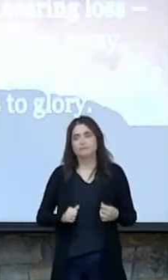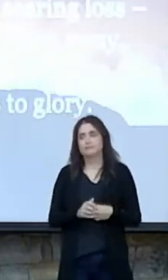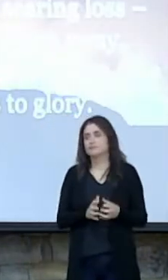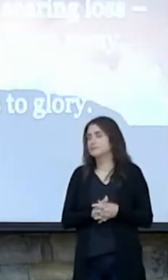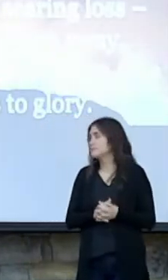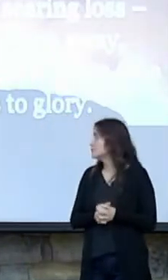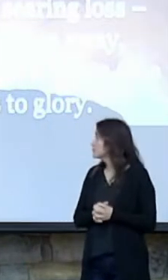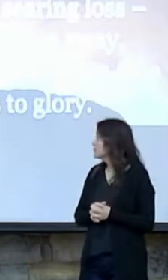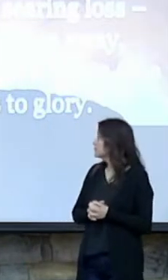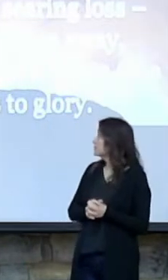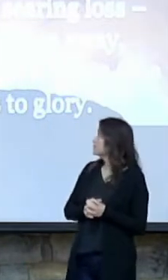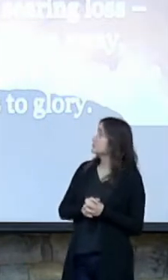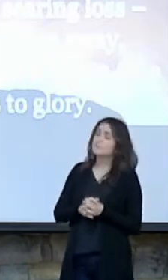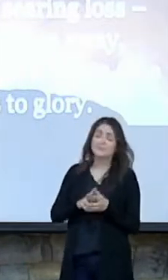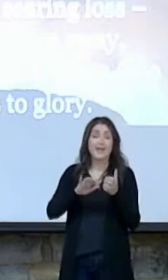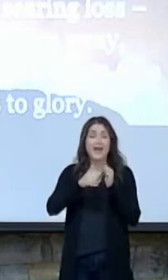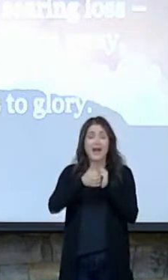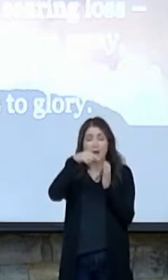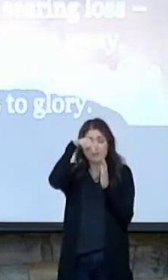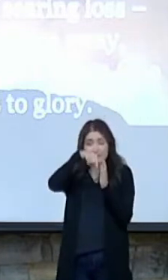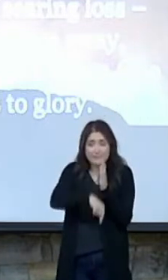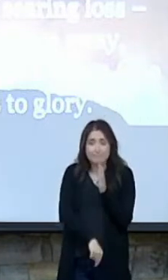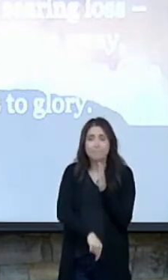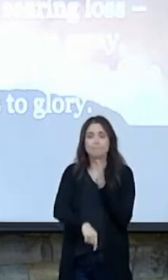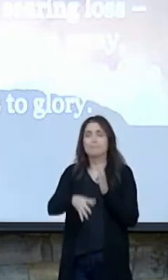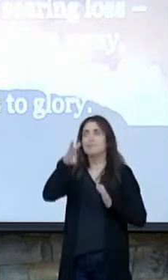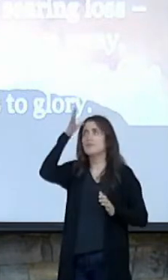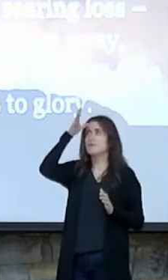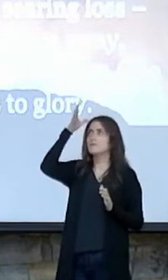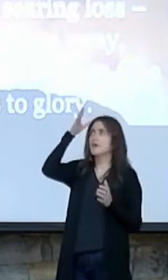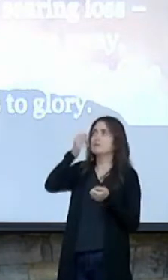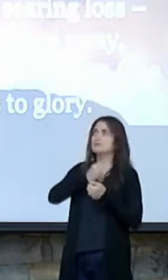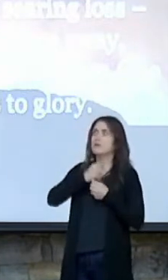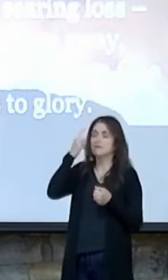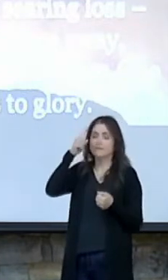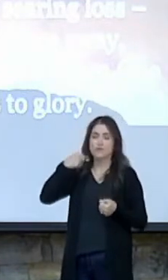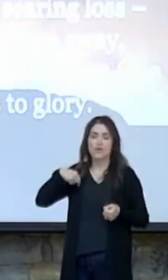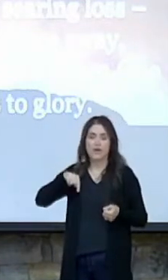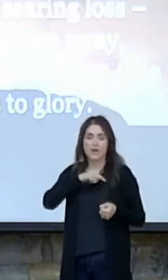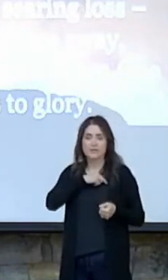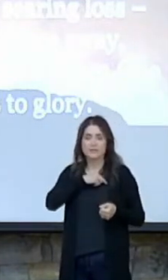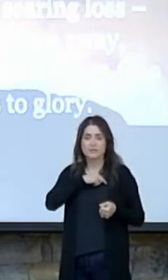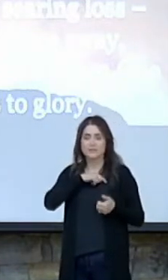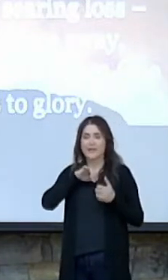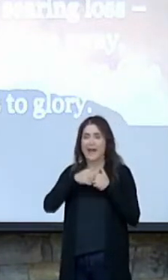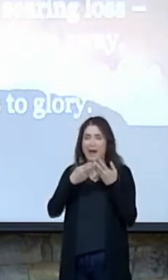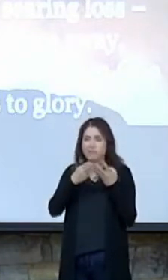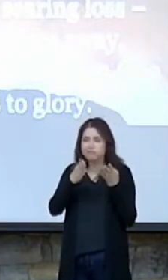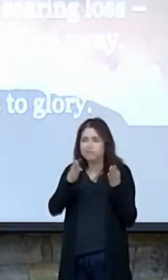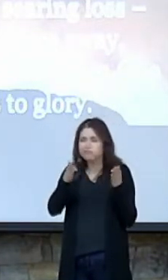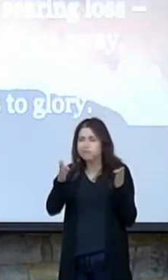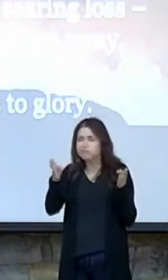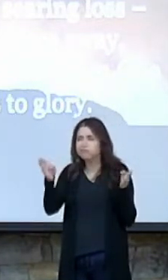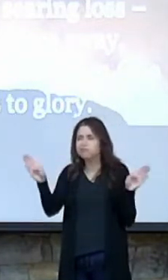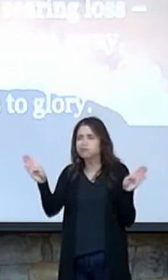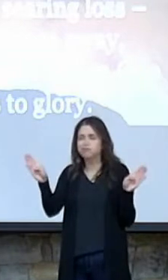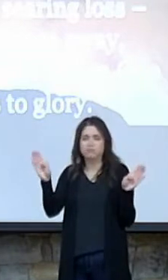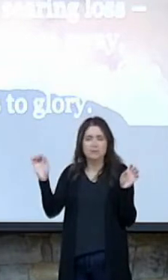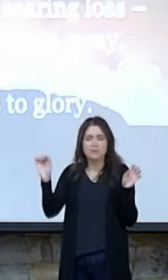How deep the Father's love for us, how vast beyond all measure,